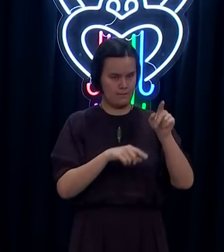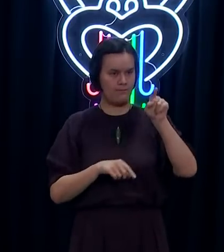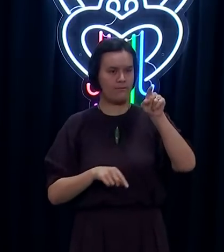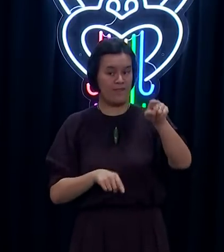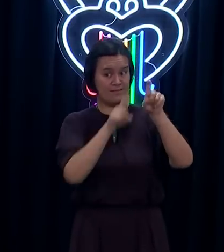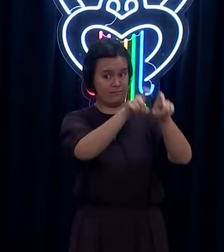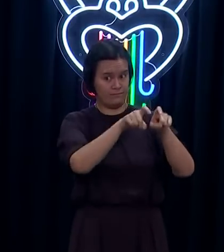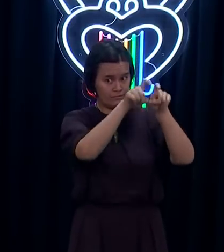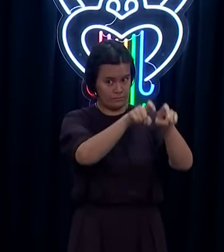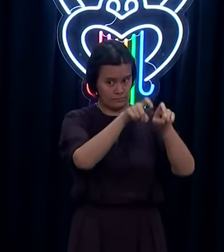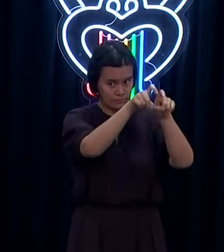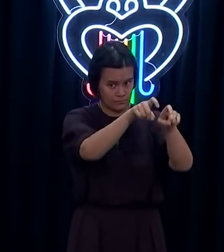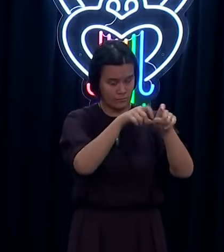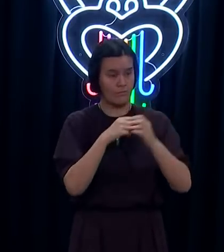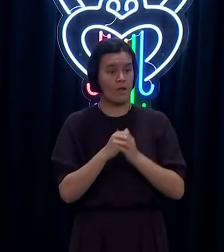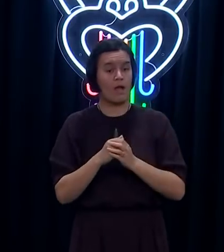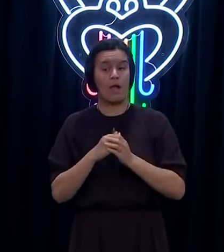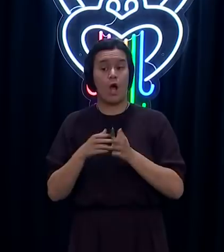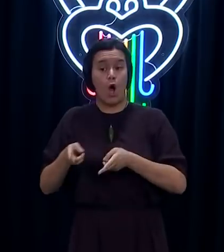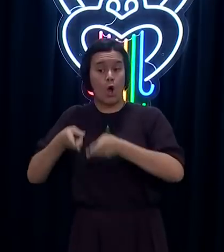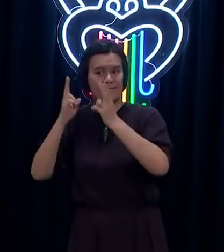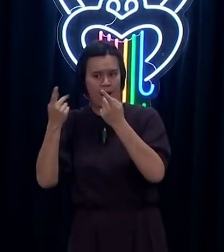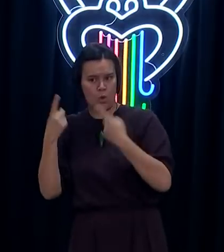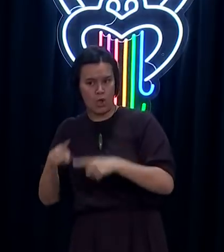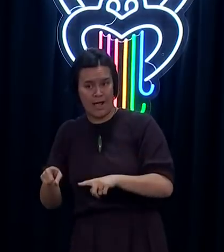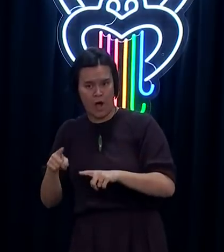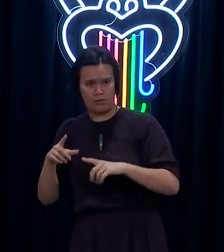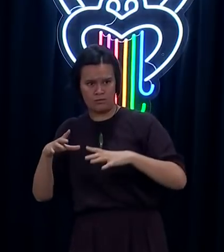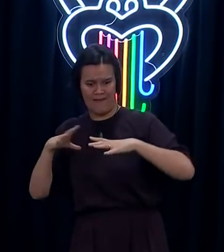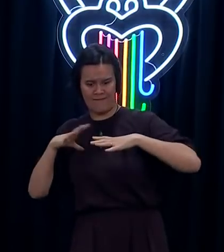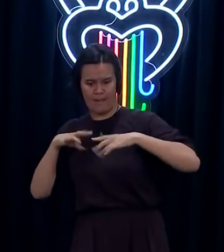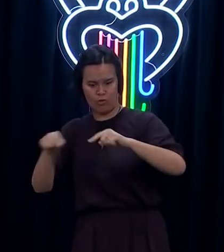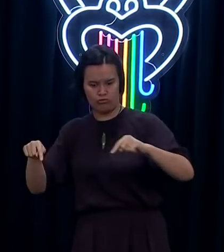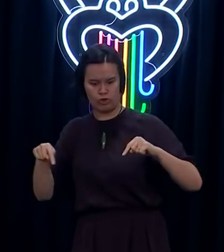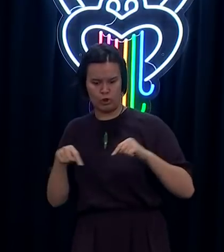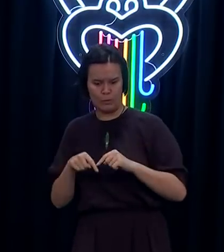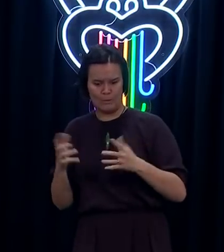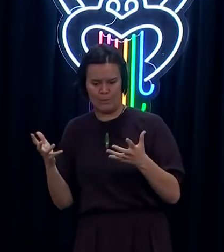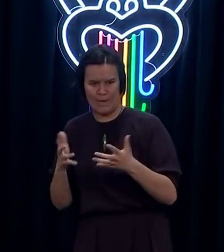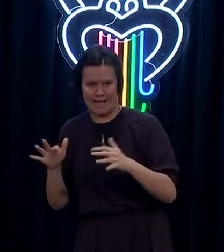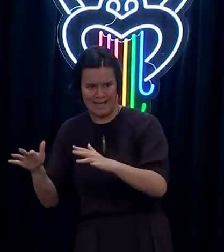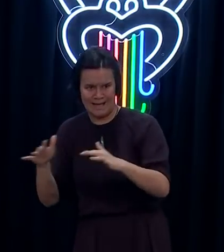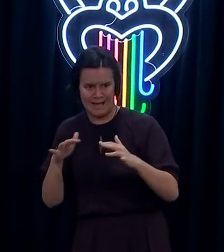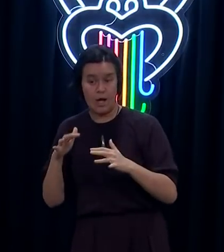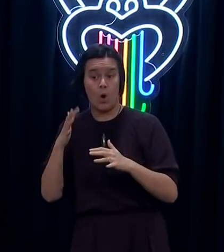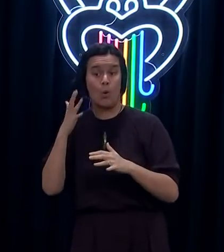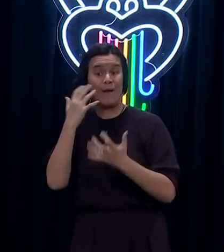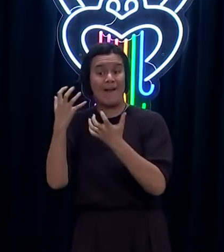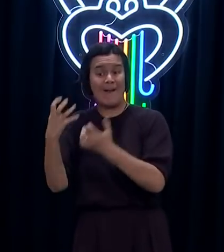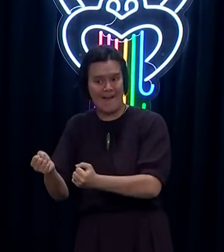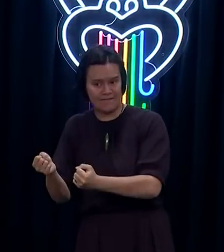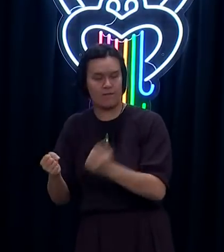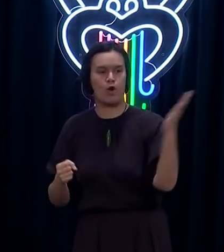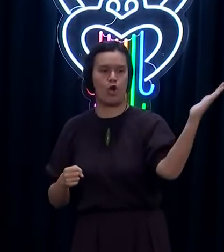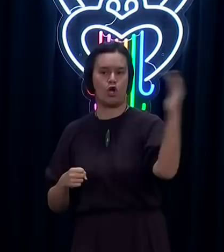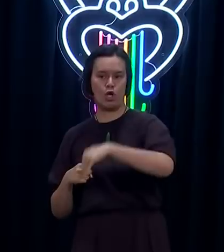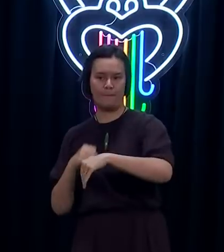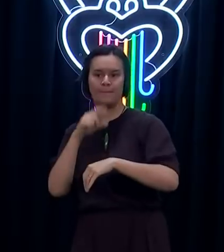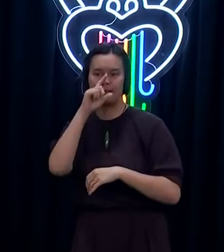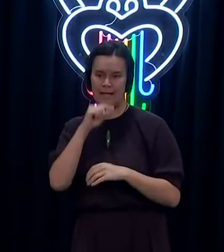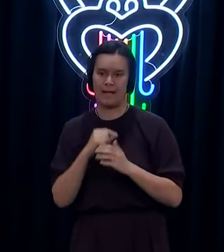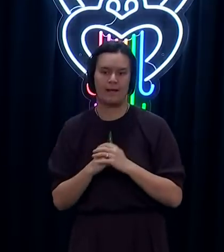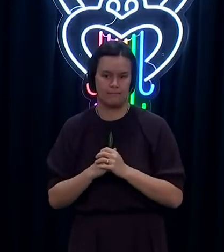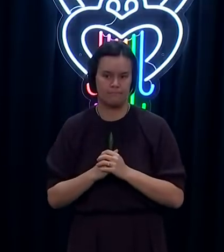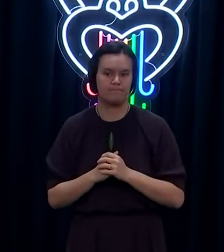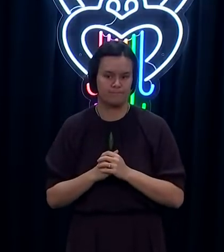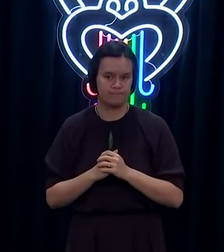accommodated immediately and MIQ are working closely with New Zealand cricket to find additional capacity. Keep in mind we often operate with